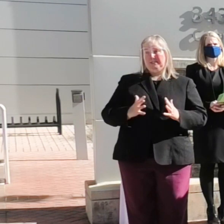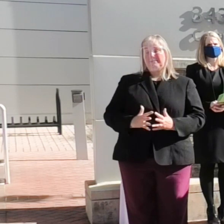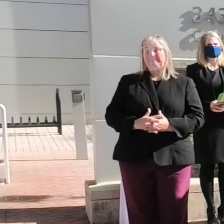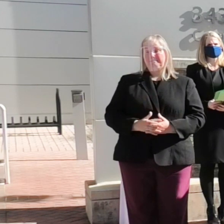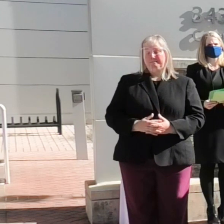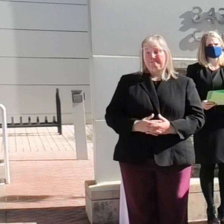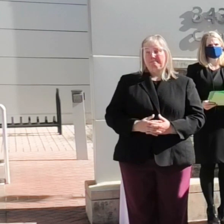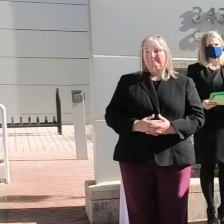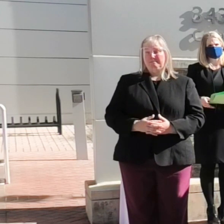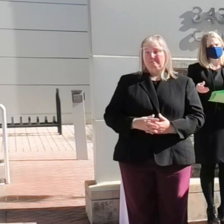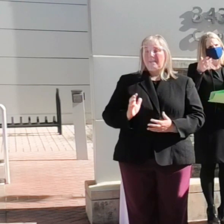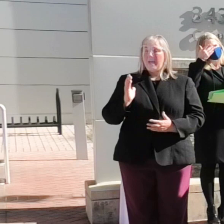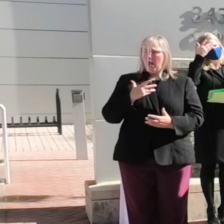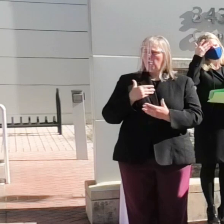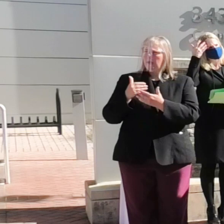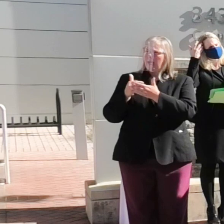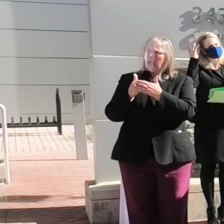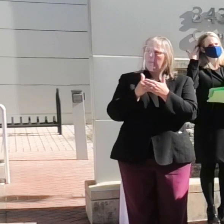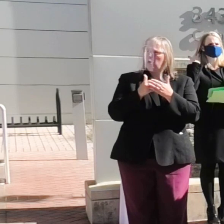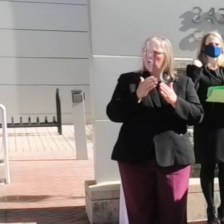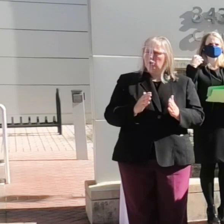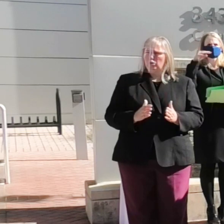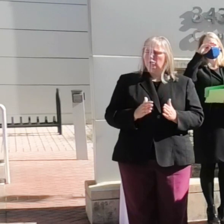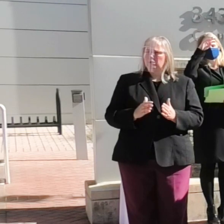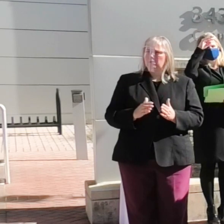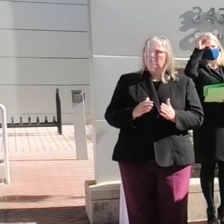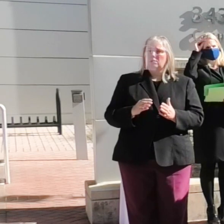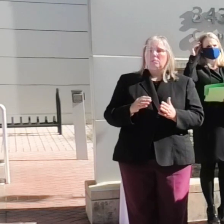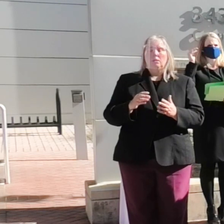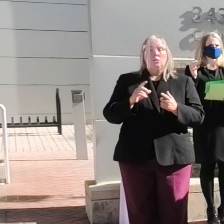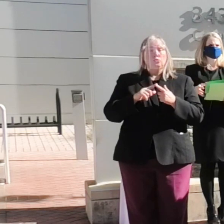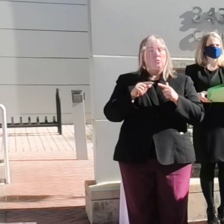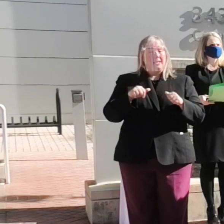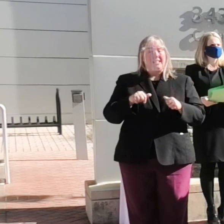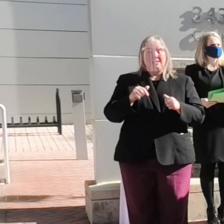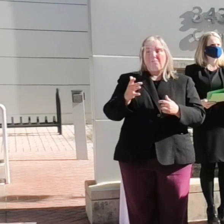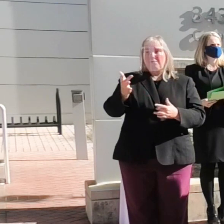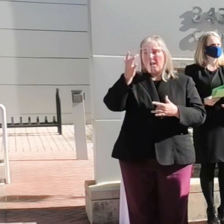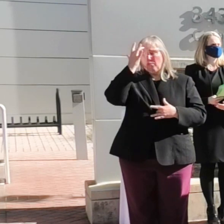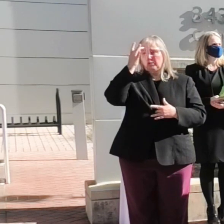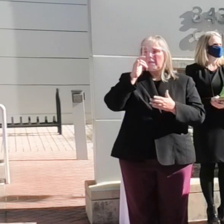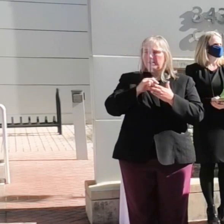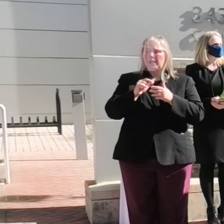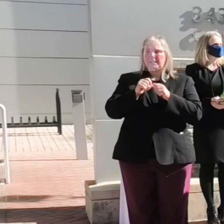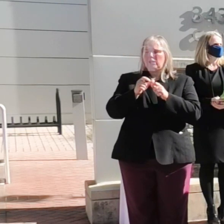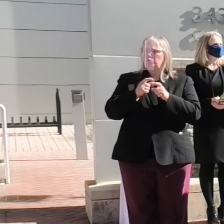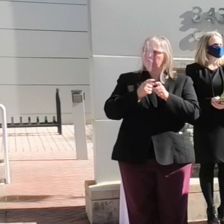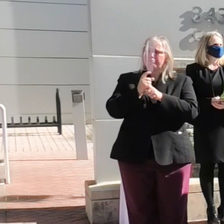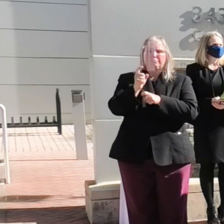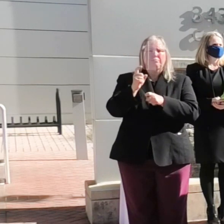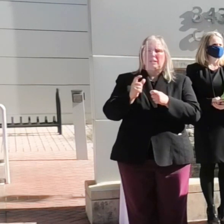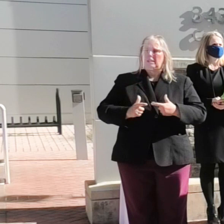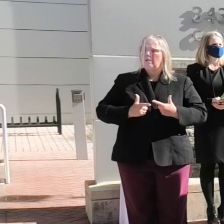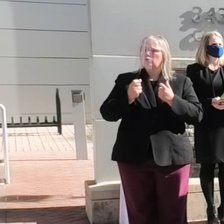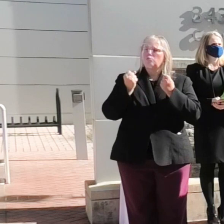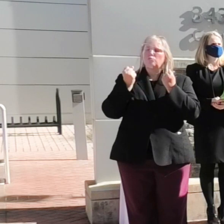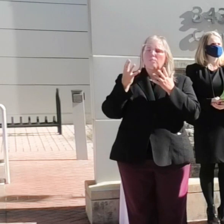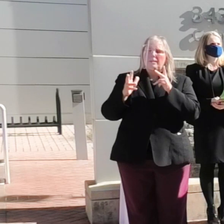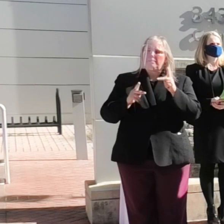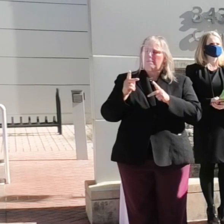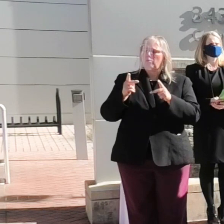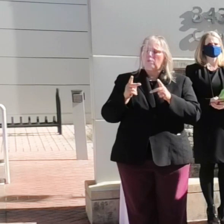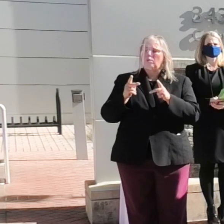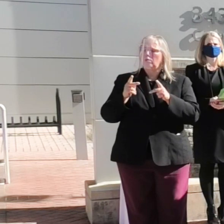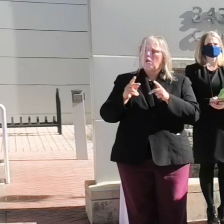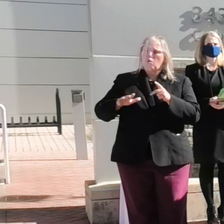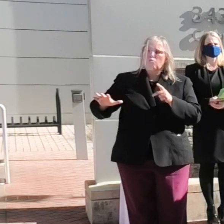our neighbors, to this virus that continues to ravage the lives of so many people across our state